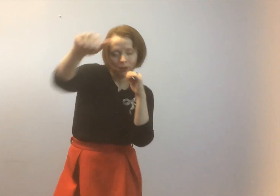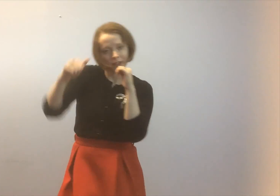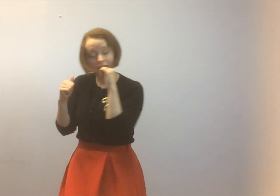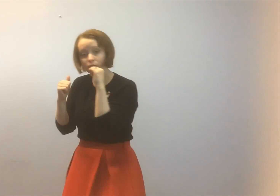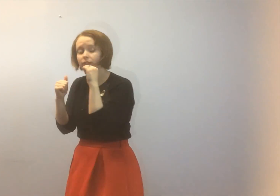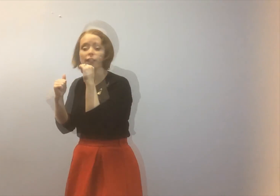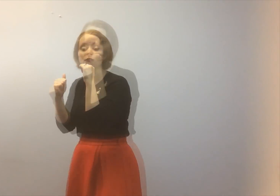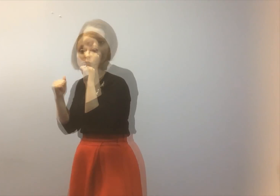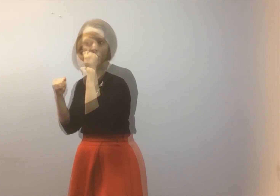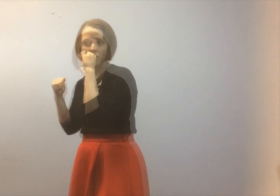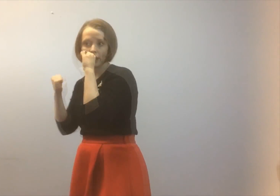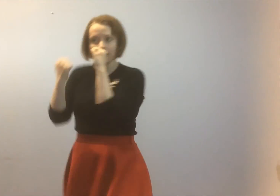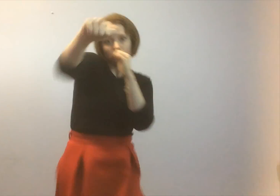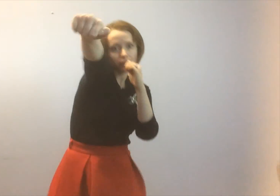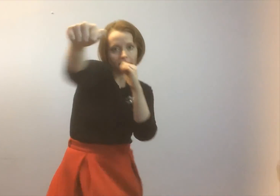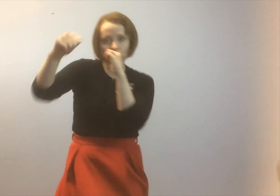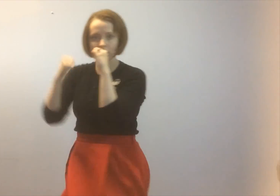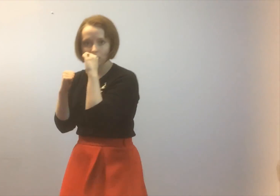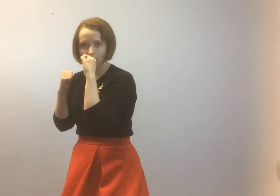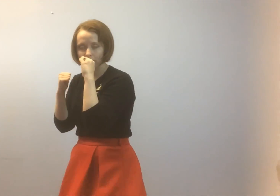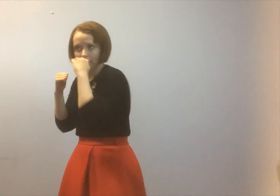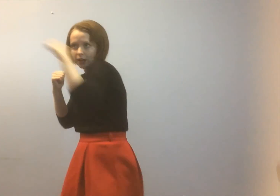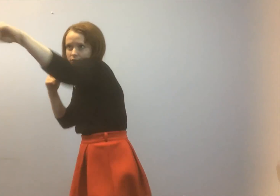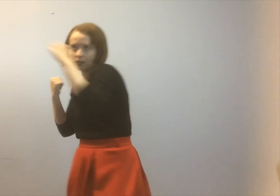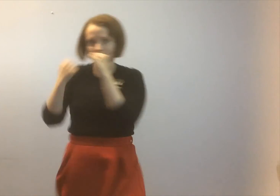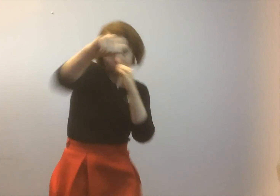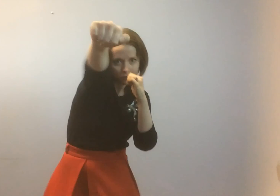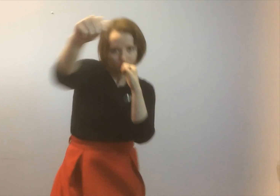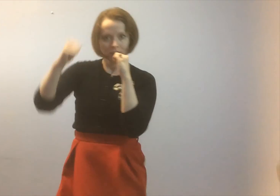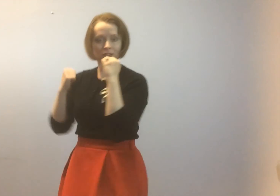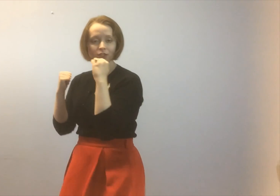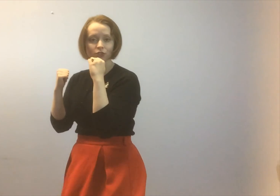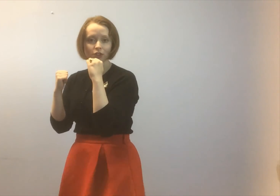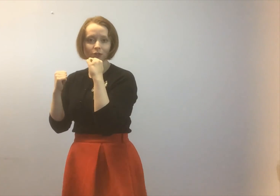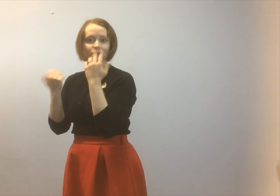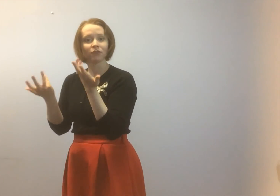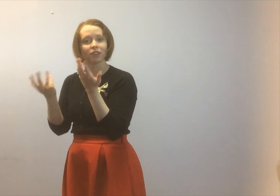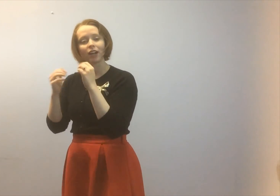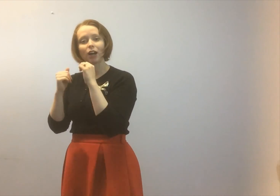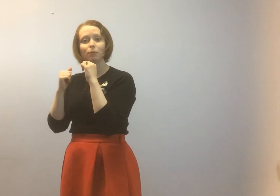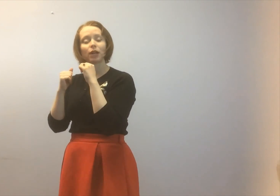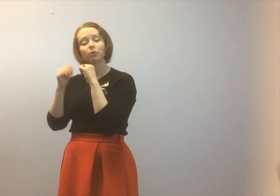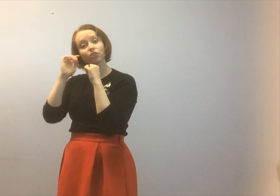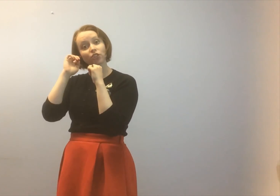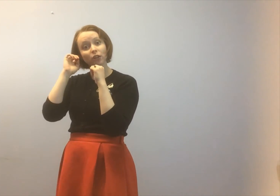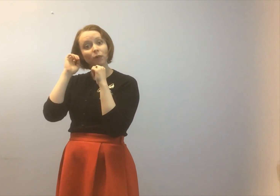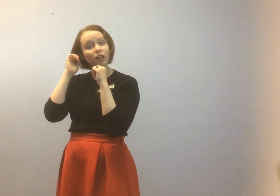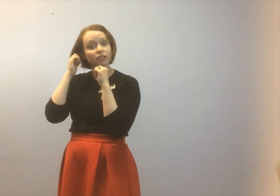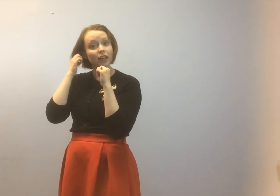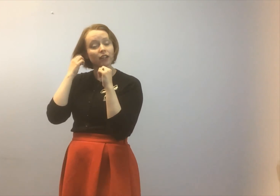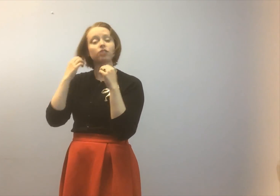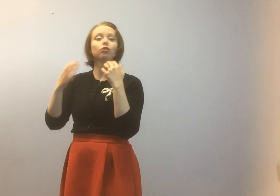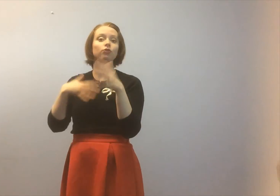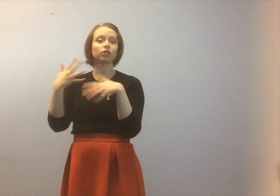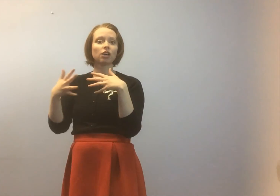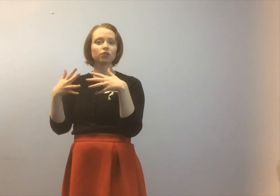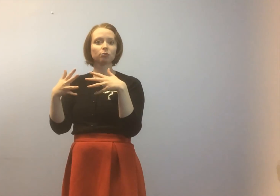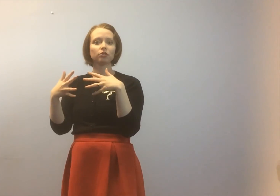and really if you just want to practice then you can actually go quite fast so um and I would just shadow box that until you feel comfortable